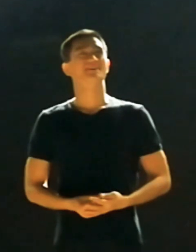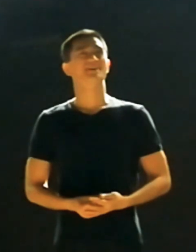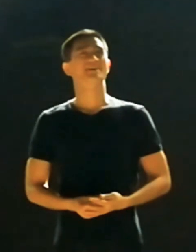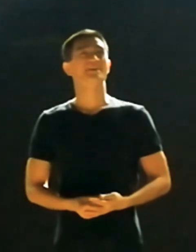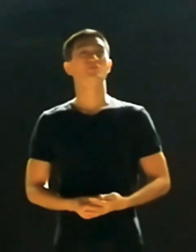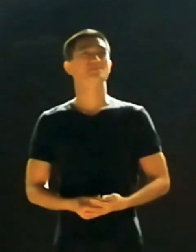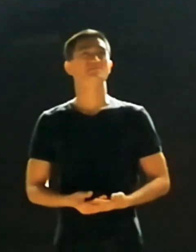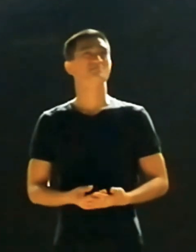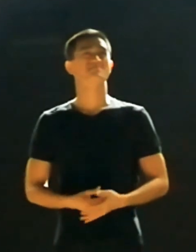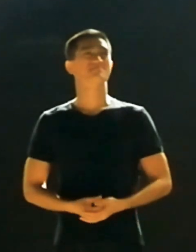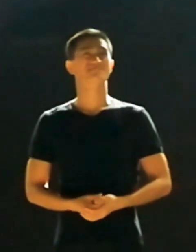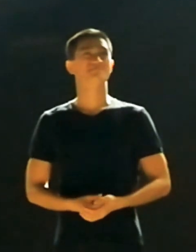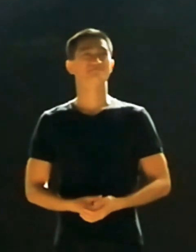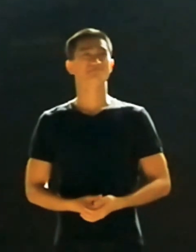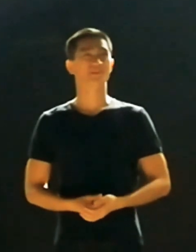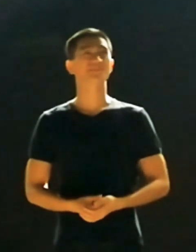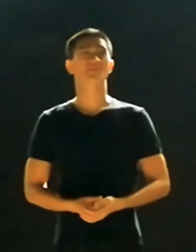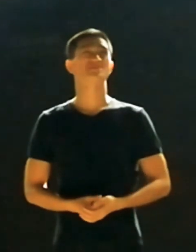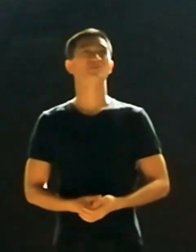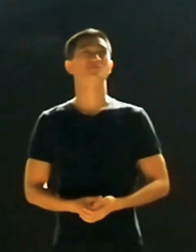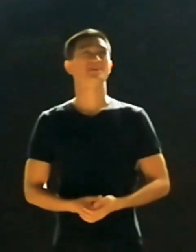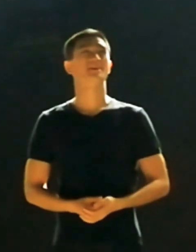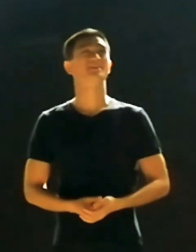It was a perfect childhood day.